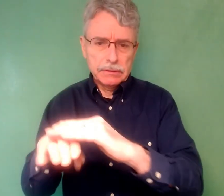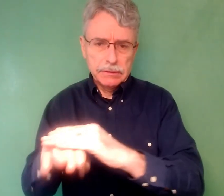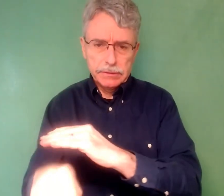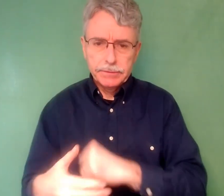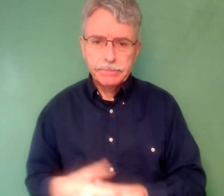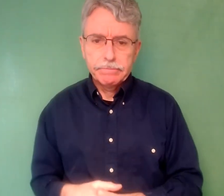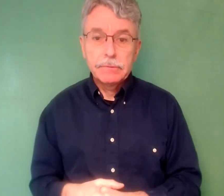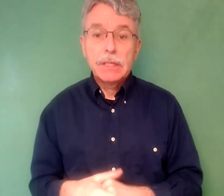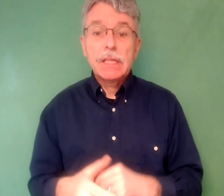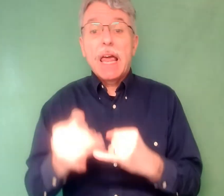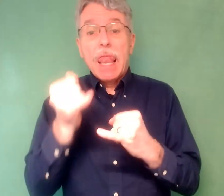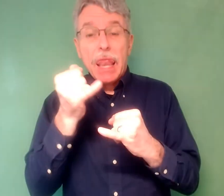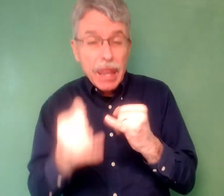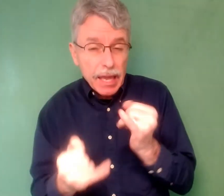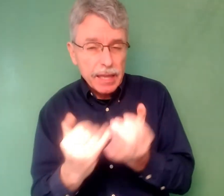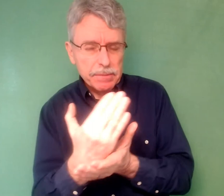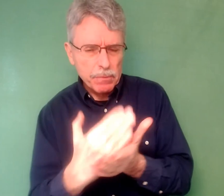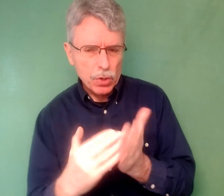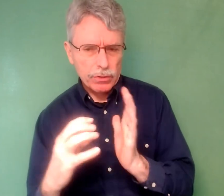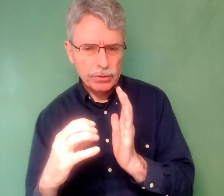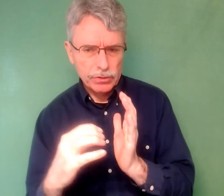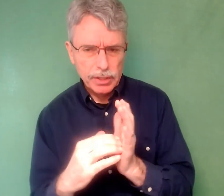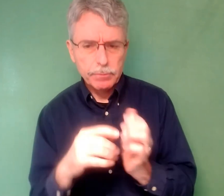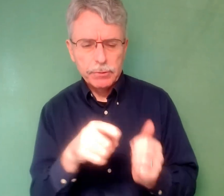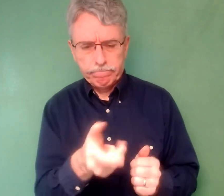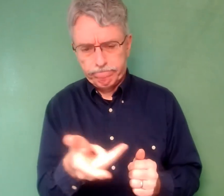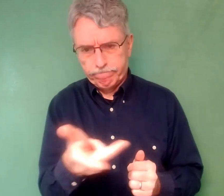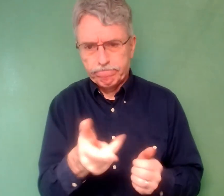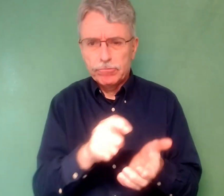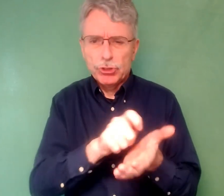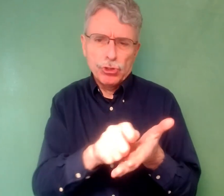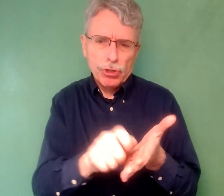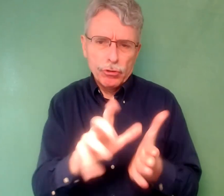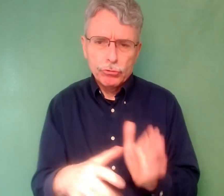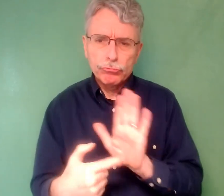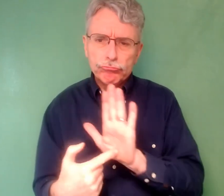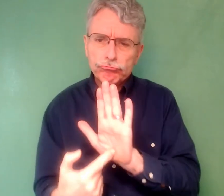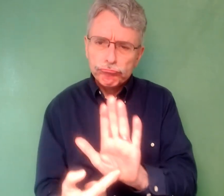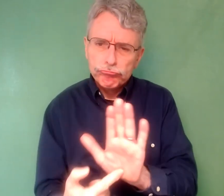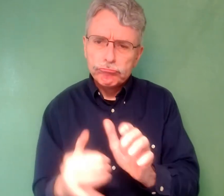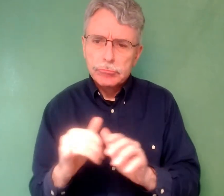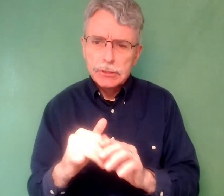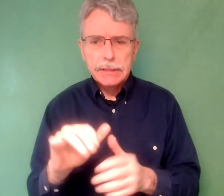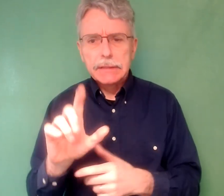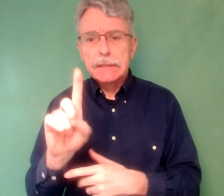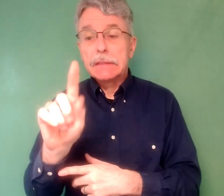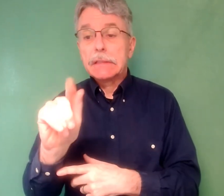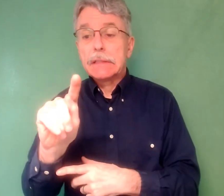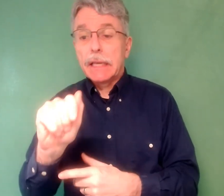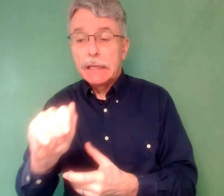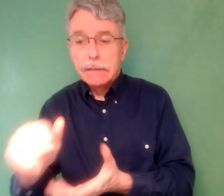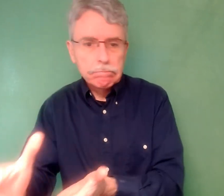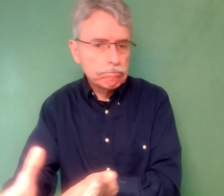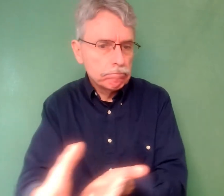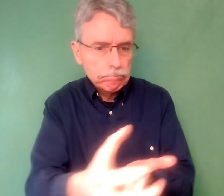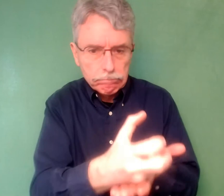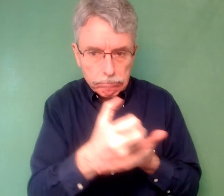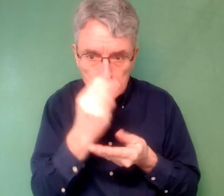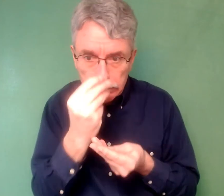Disabilities Act self-evaluation plans, begin to quantify communication preferences of inmates, identify